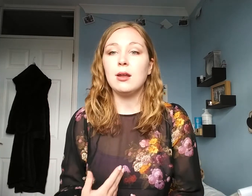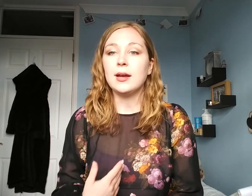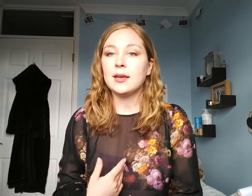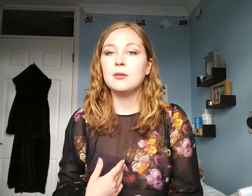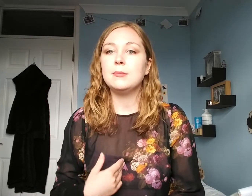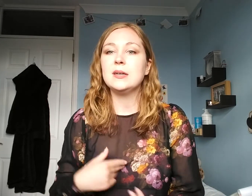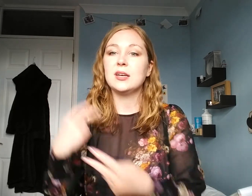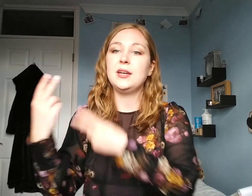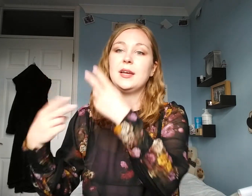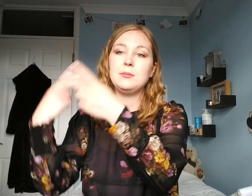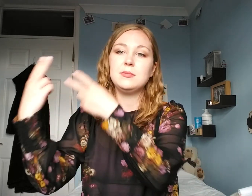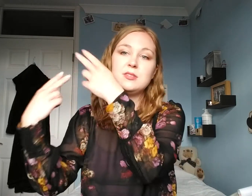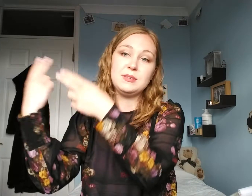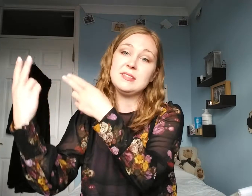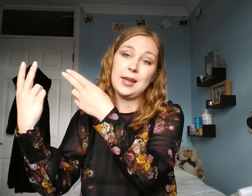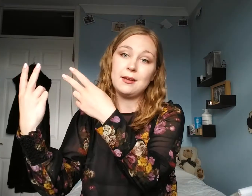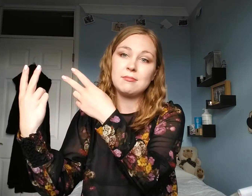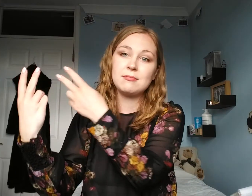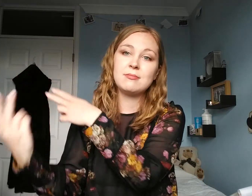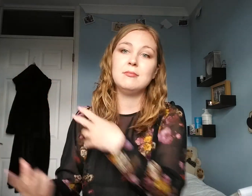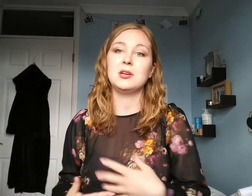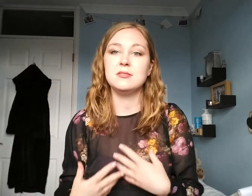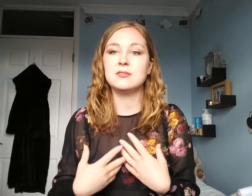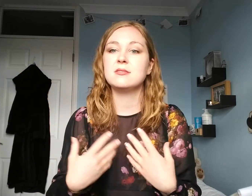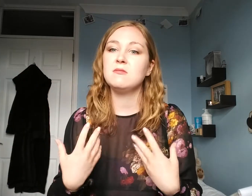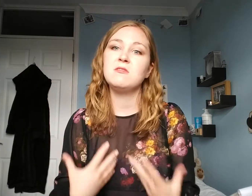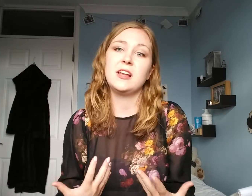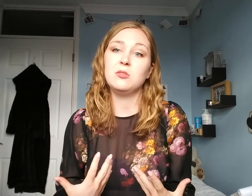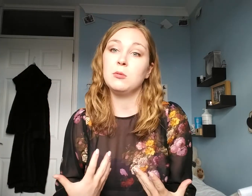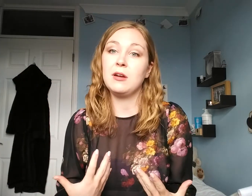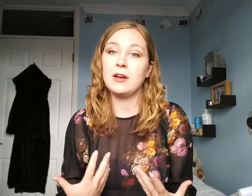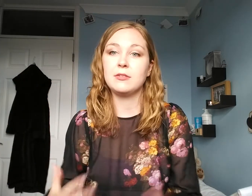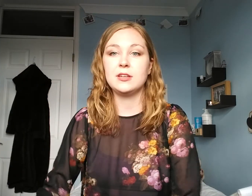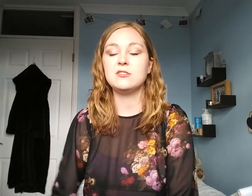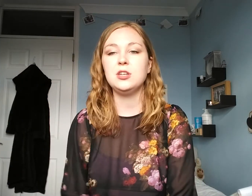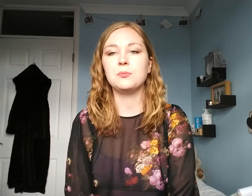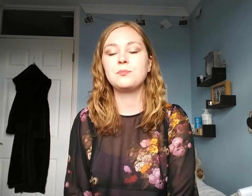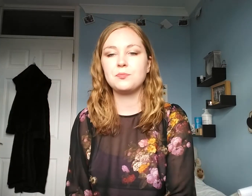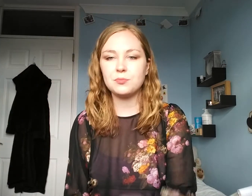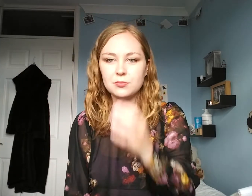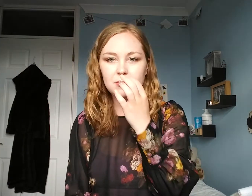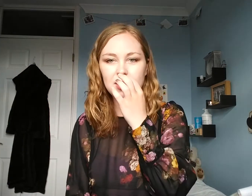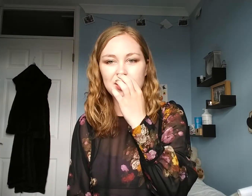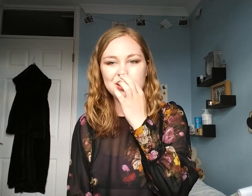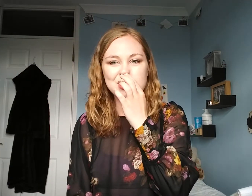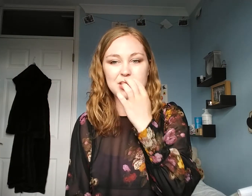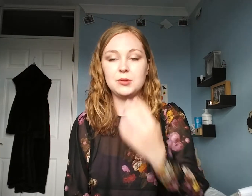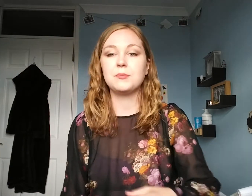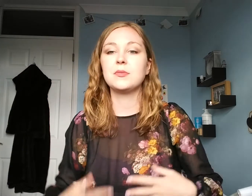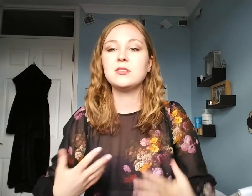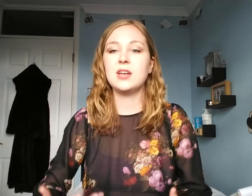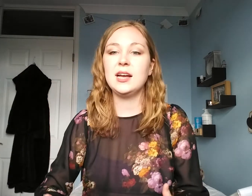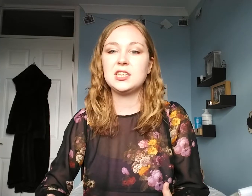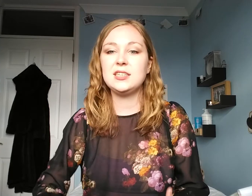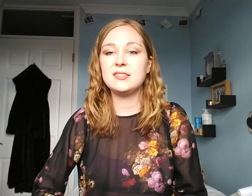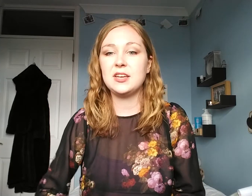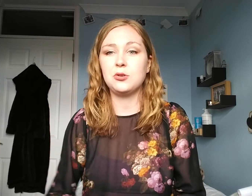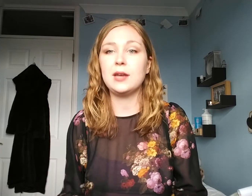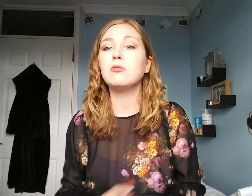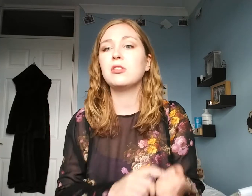like my sign name to be singing, because singing is one of my favourite things to do. So, to actually say your name, rather